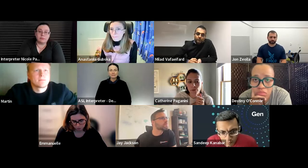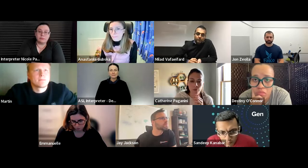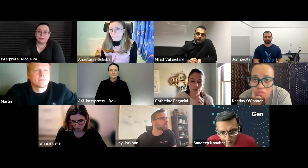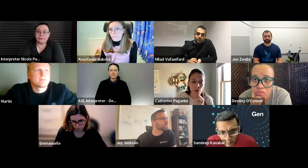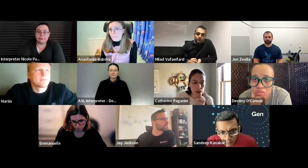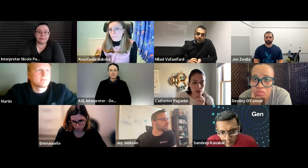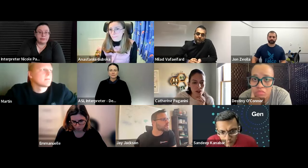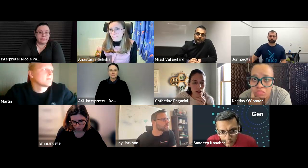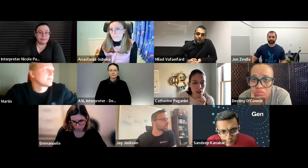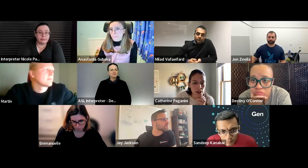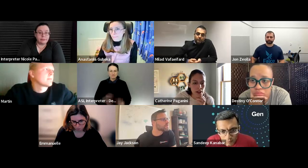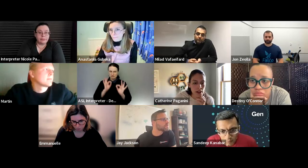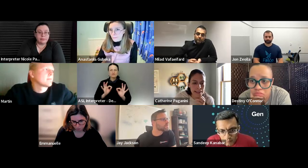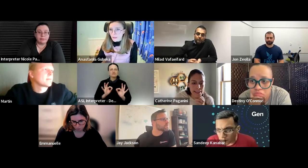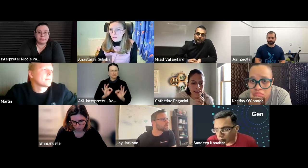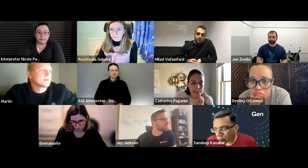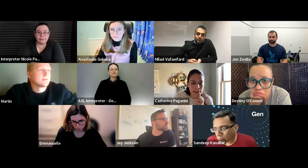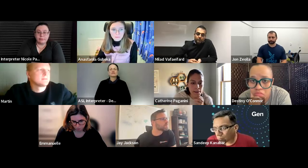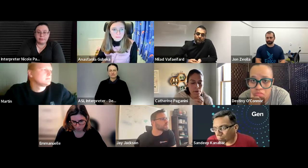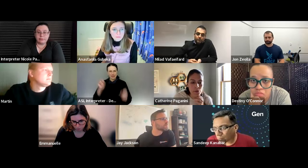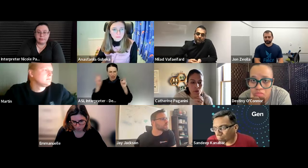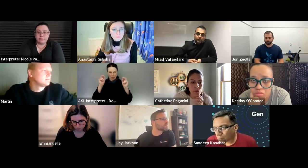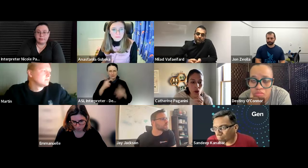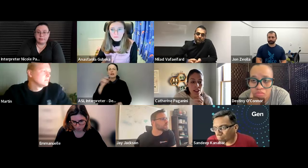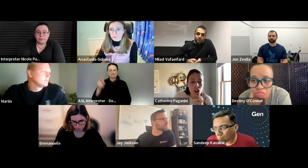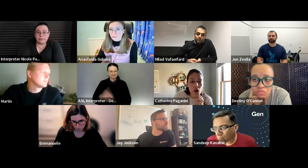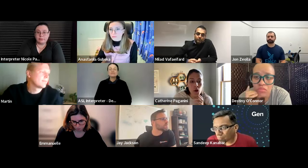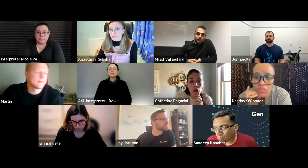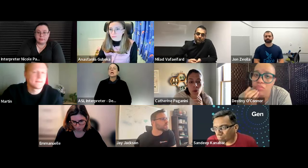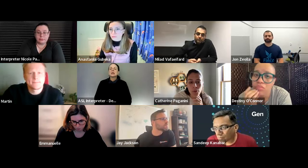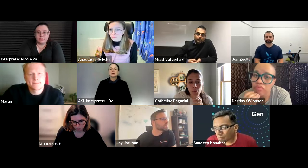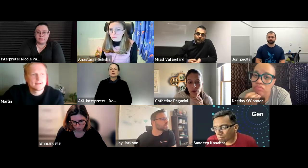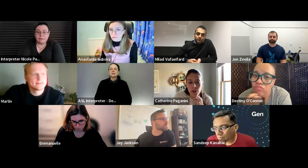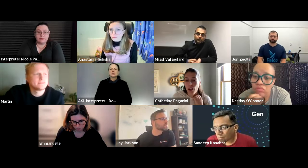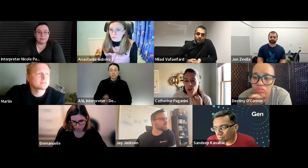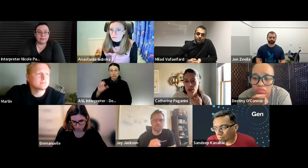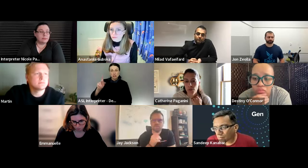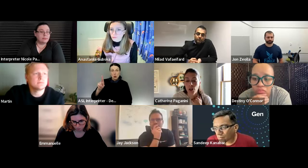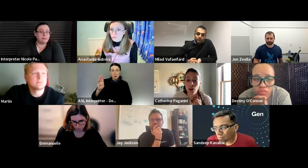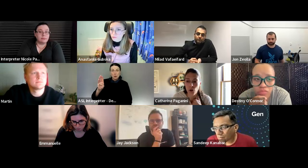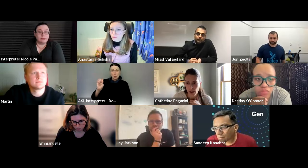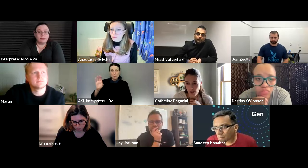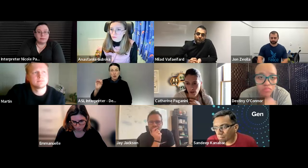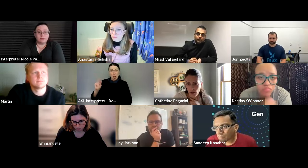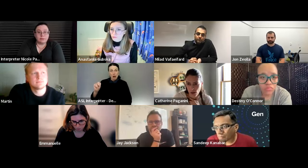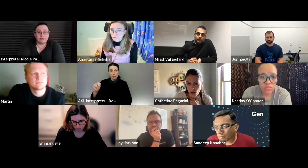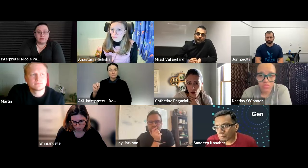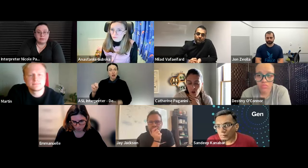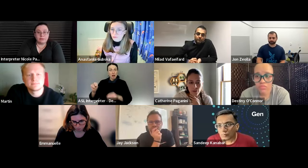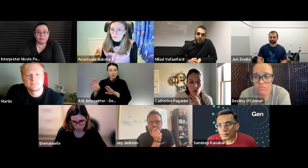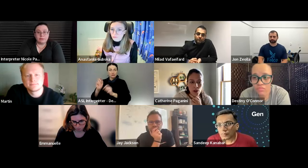okay um okay so cube comp paris scholarships are open